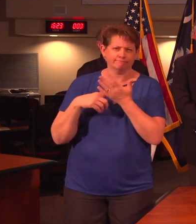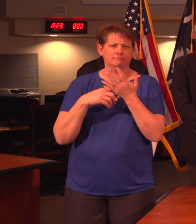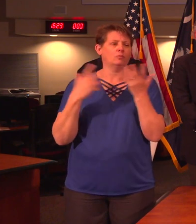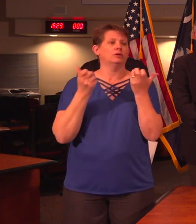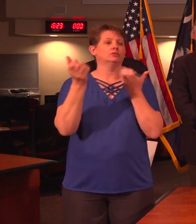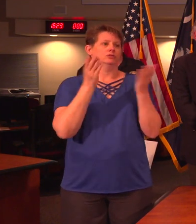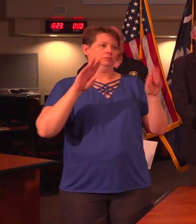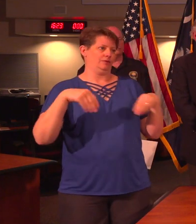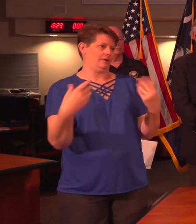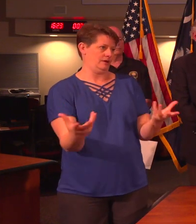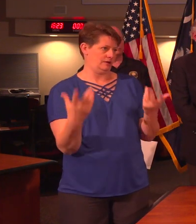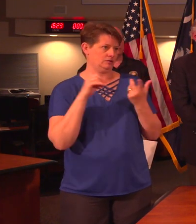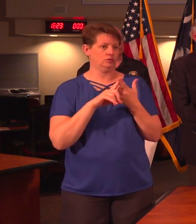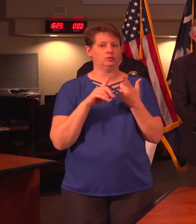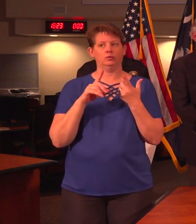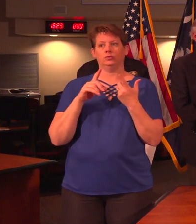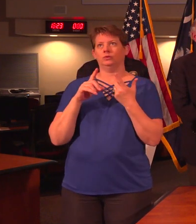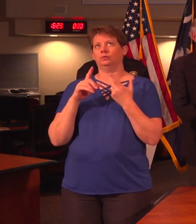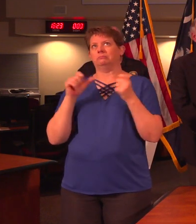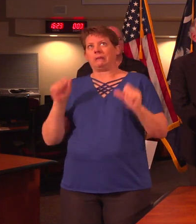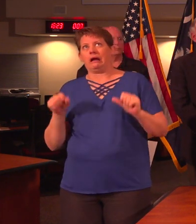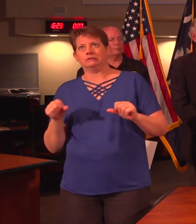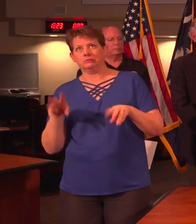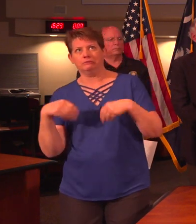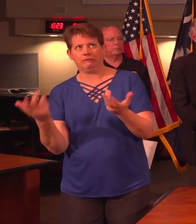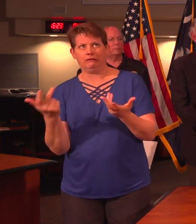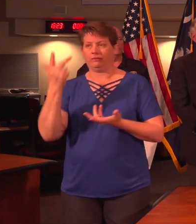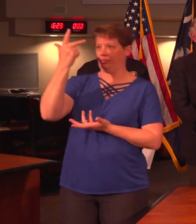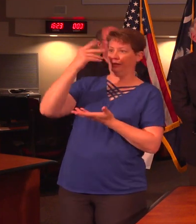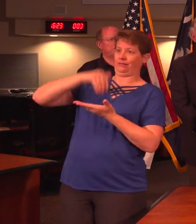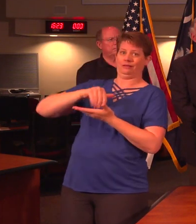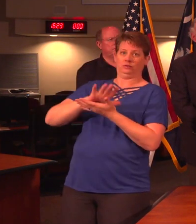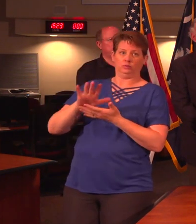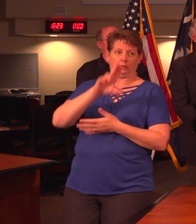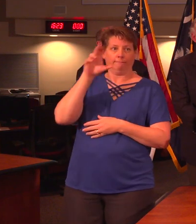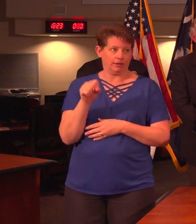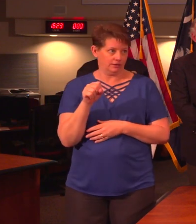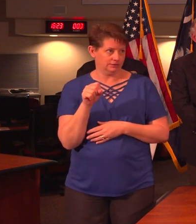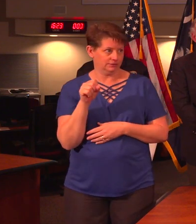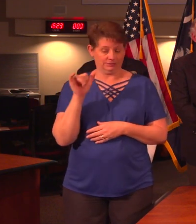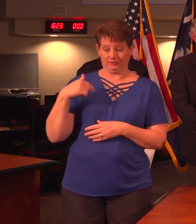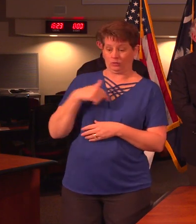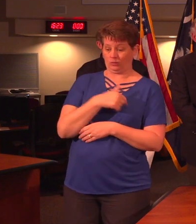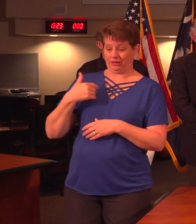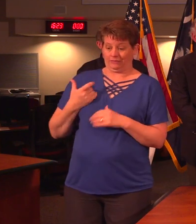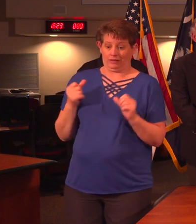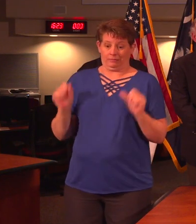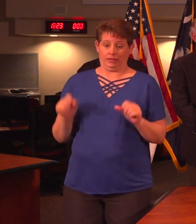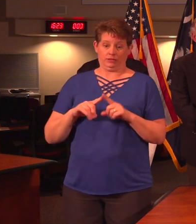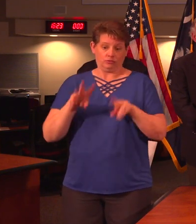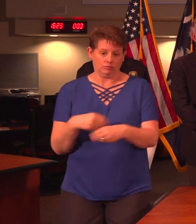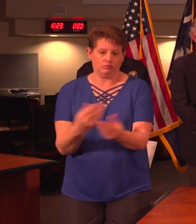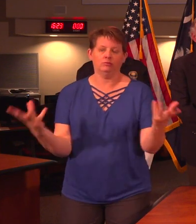providers to equip some 3,000 school buses that we have the hardware to deliver Wi